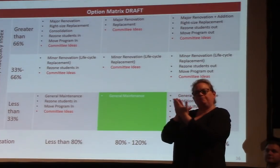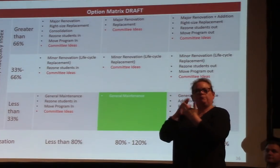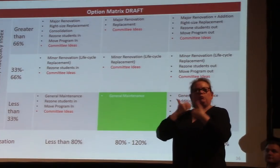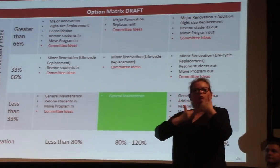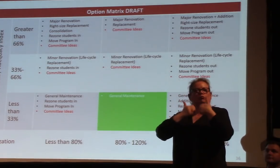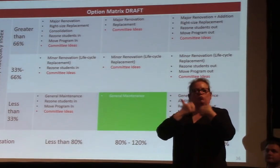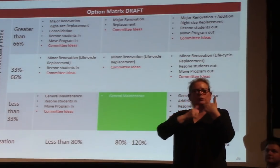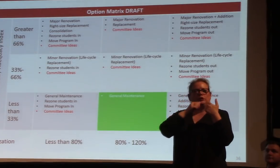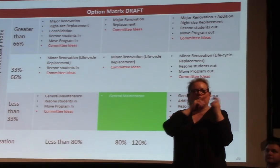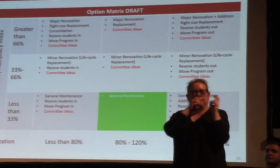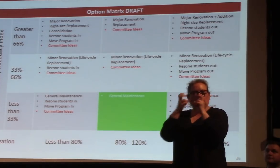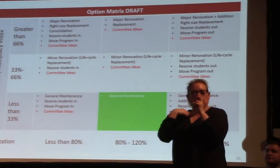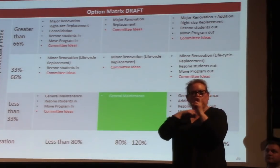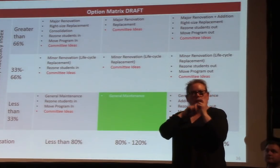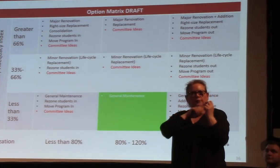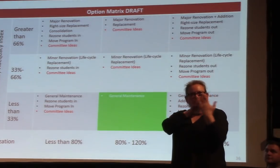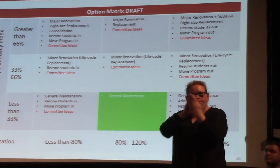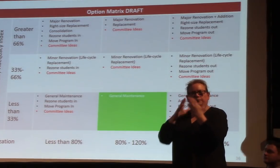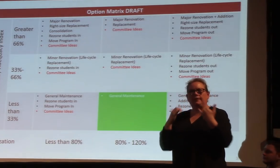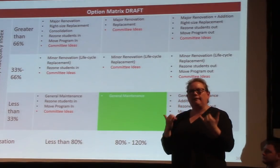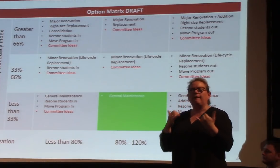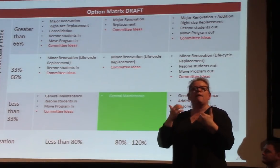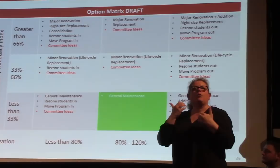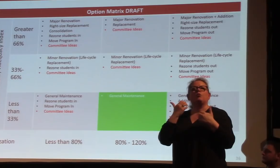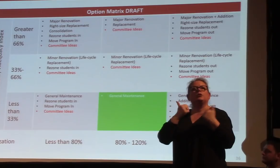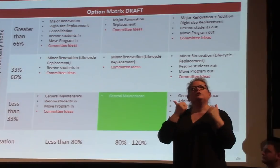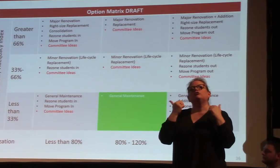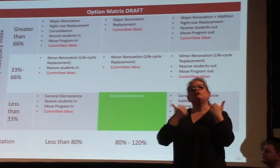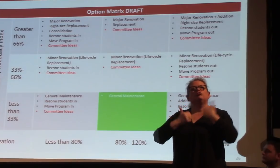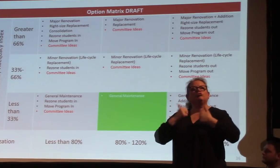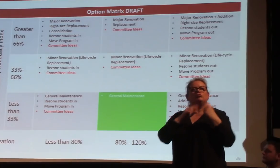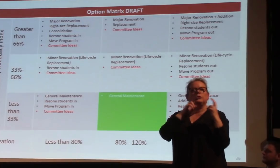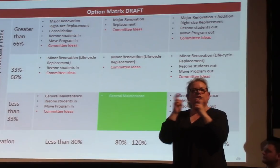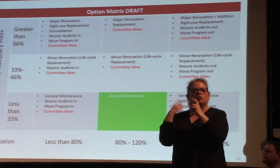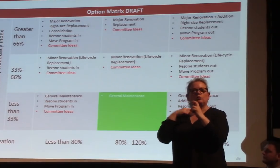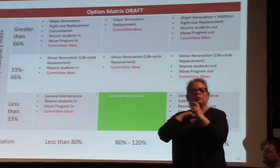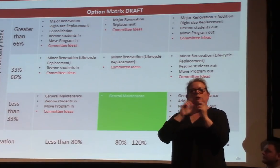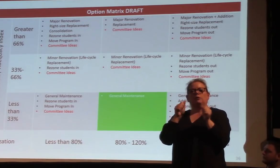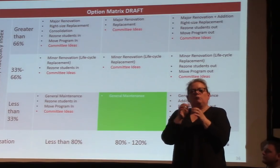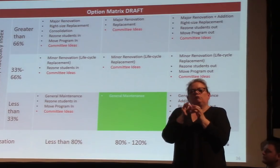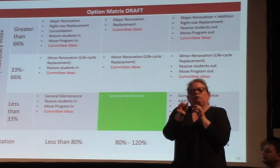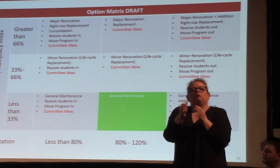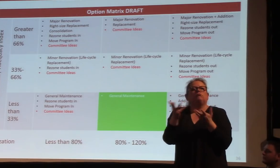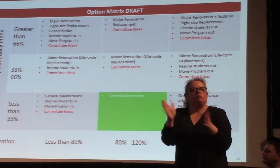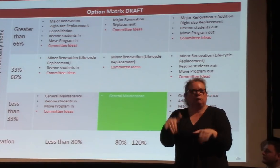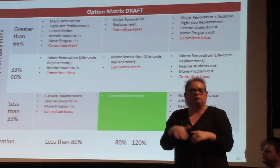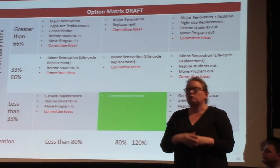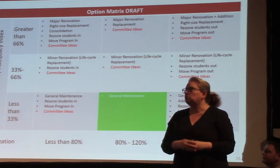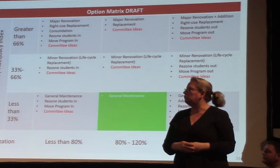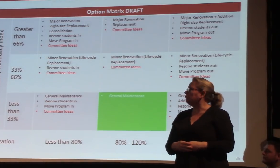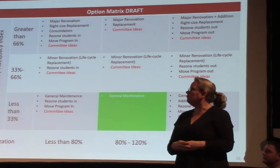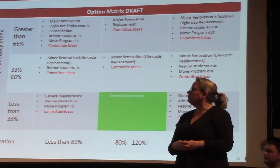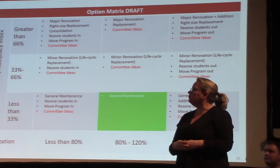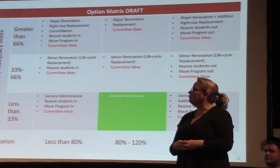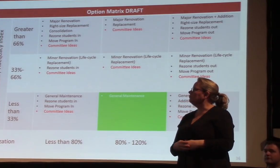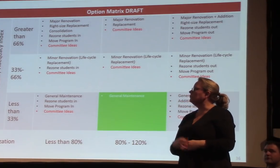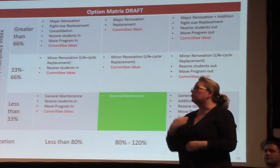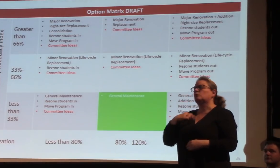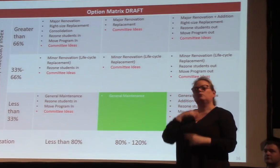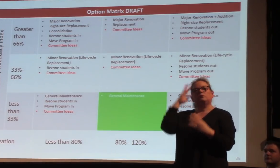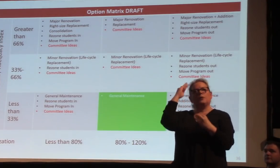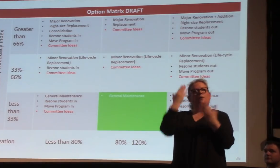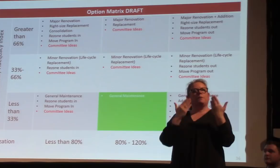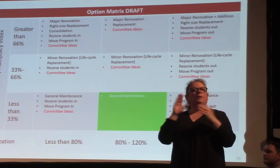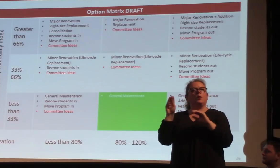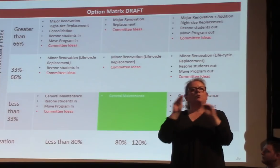here, but it's over utilized, we would look at maybe considering an addition on that school, perhaps rezoning students out, or moving a program out of the school to bring